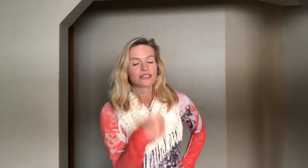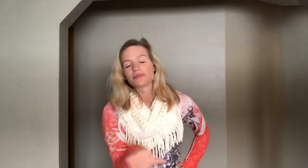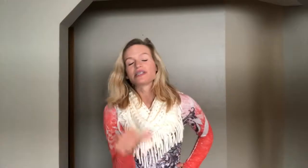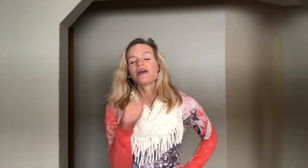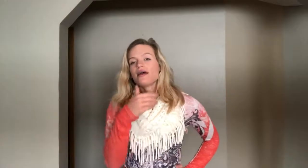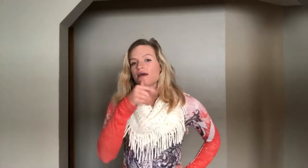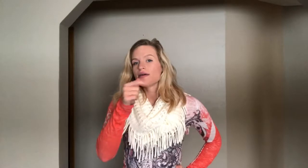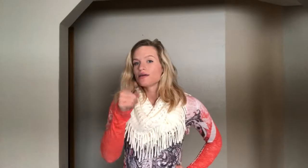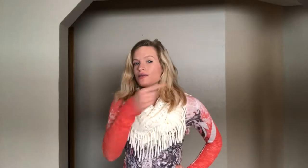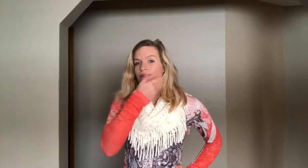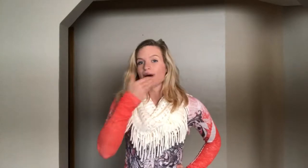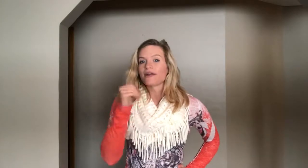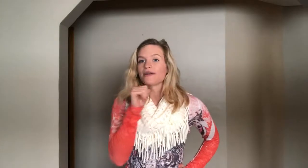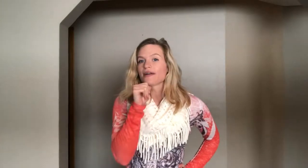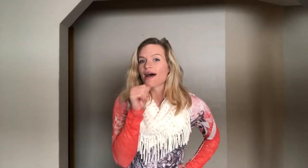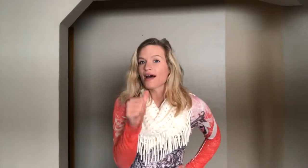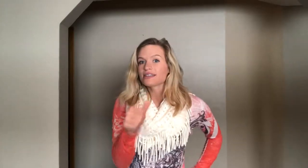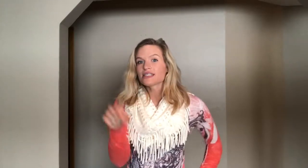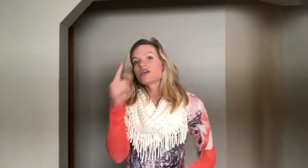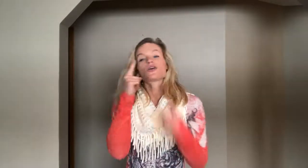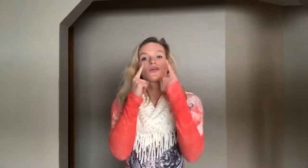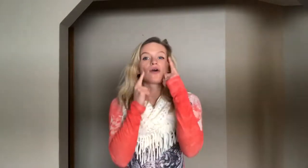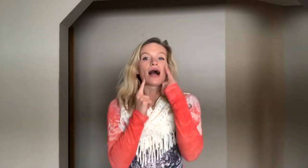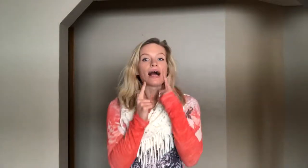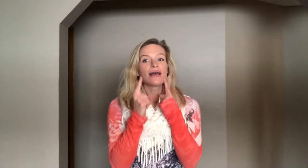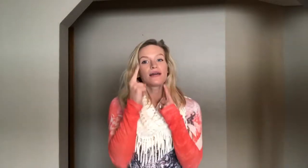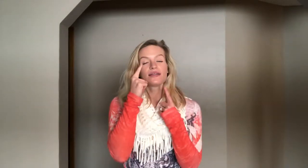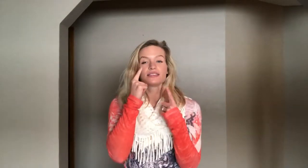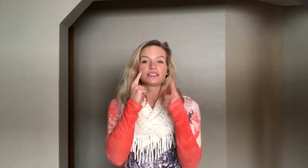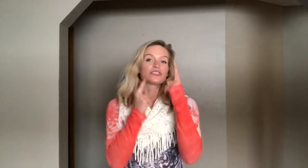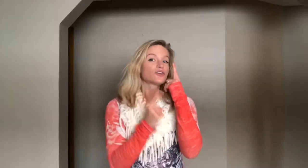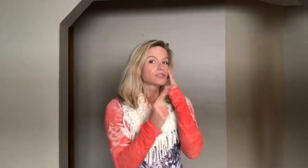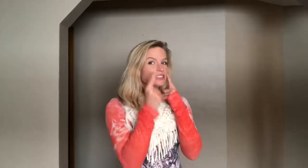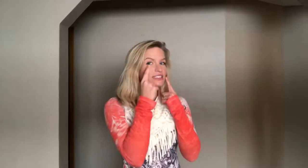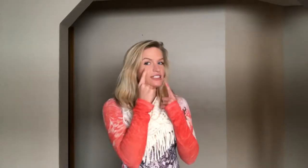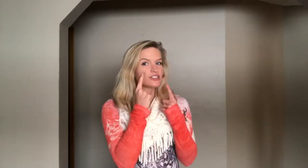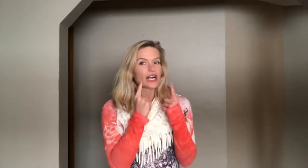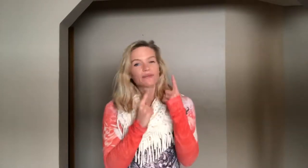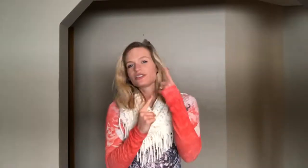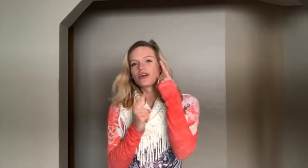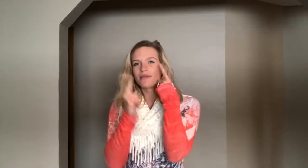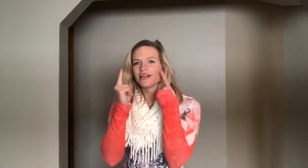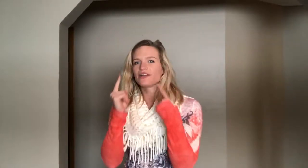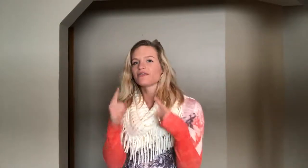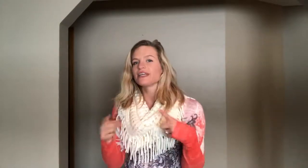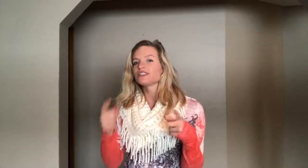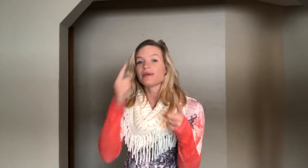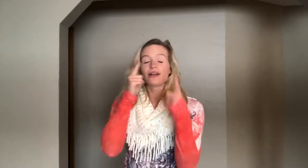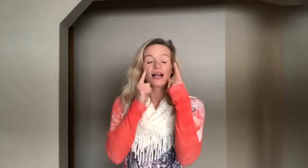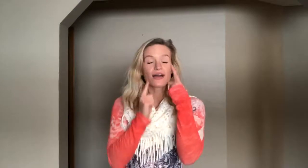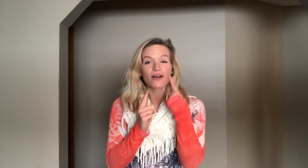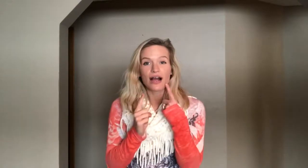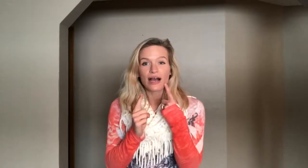something. You better not cry. This just shows the teardrops you know coming down the face. You better not cry.